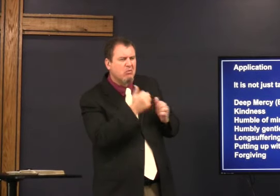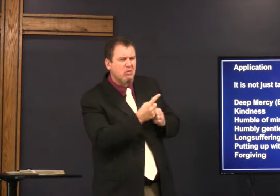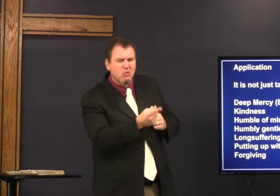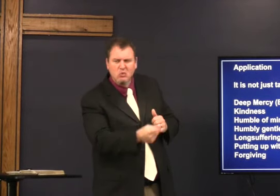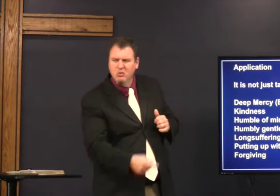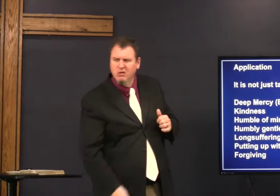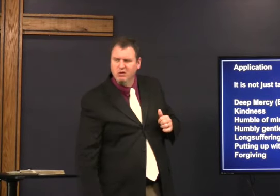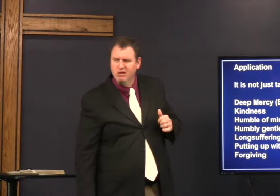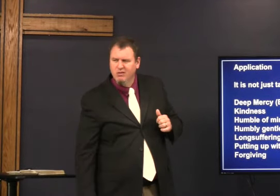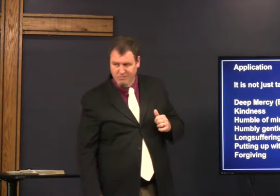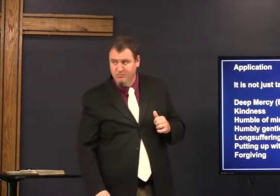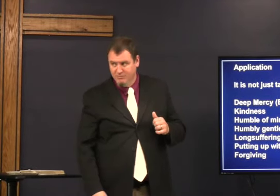God what's wrong with you